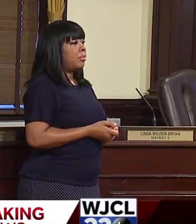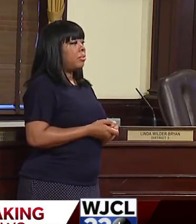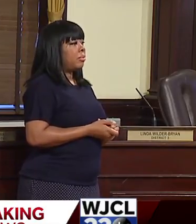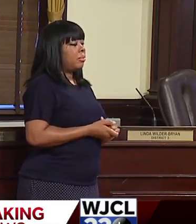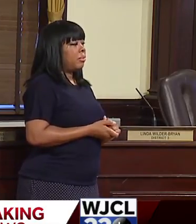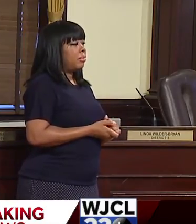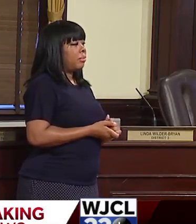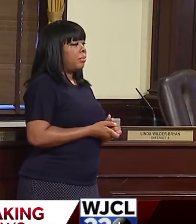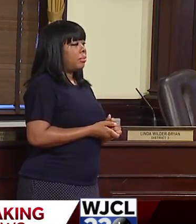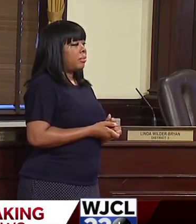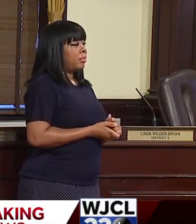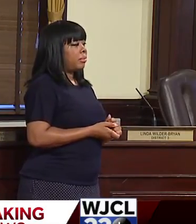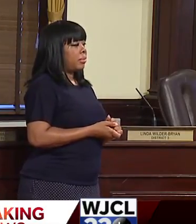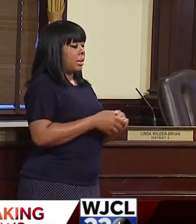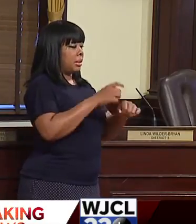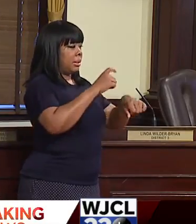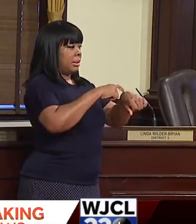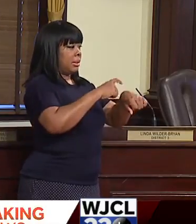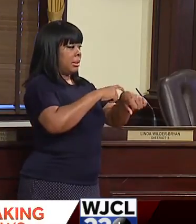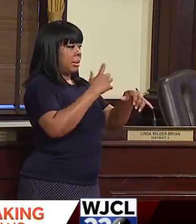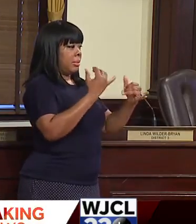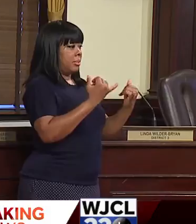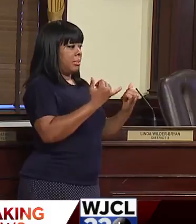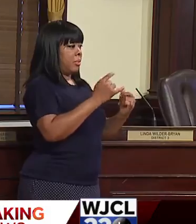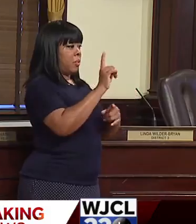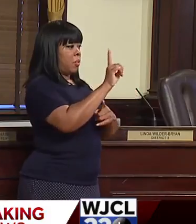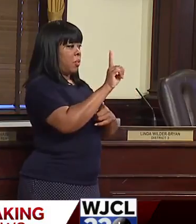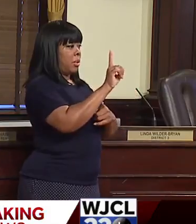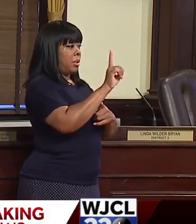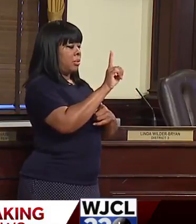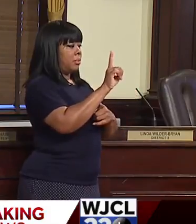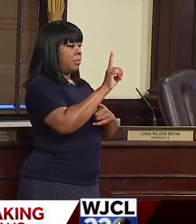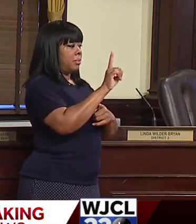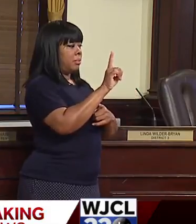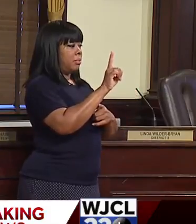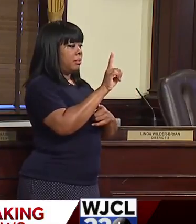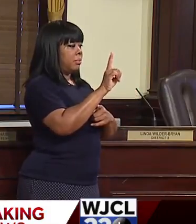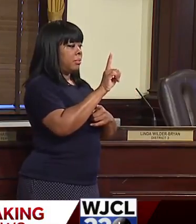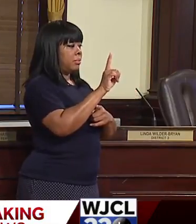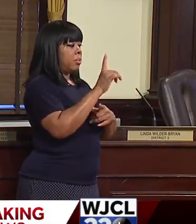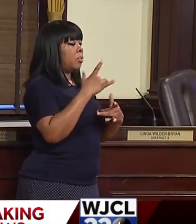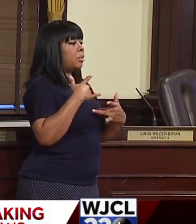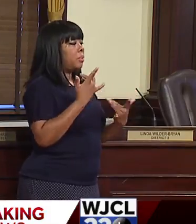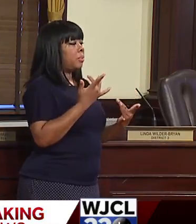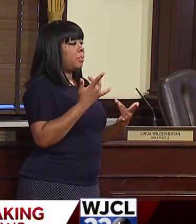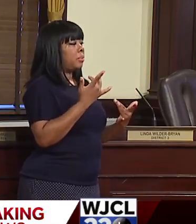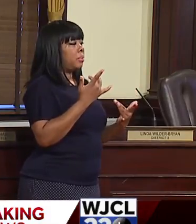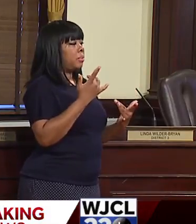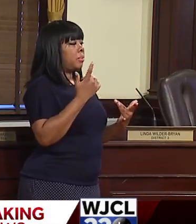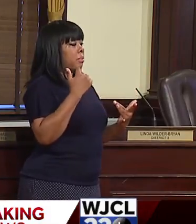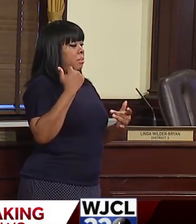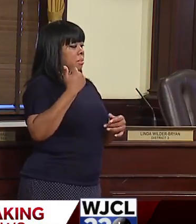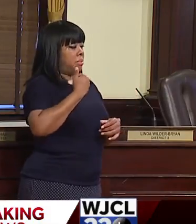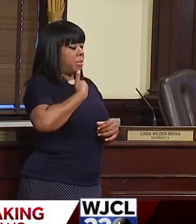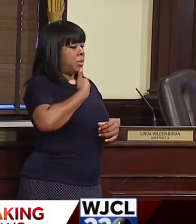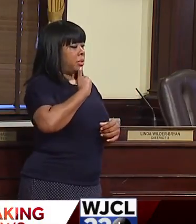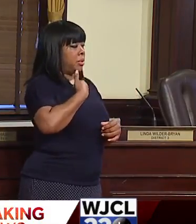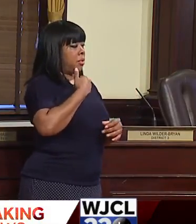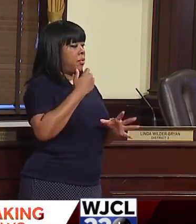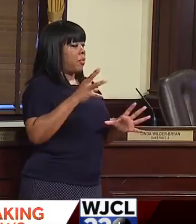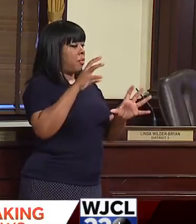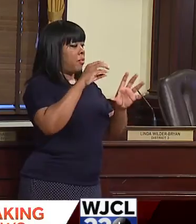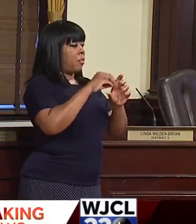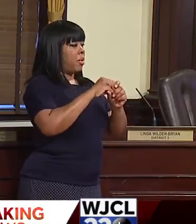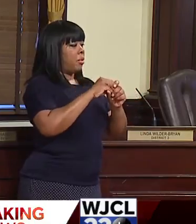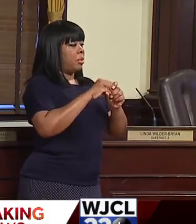Today at one o'clock p.m. Eastern Standard Time, I will be participating in a